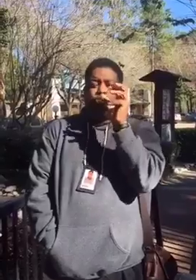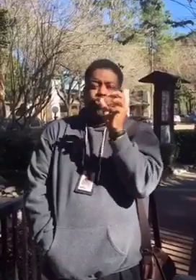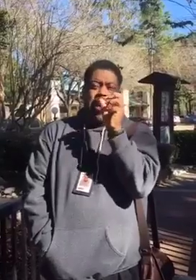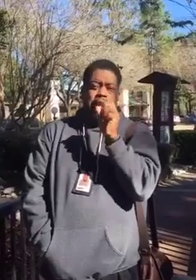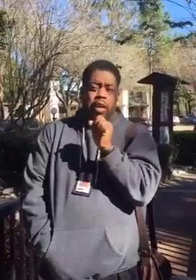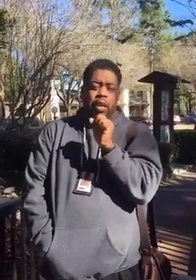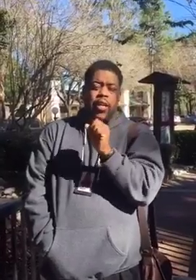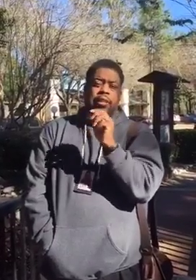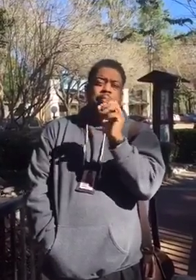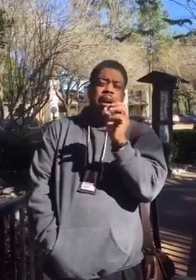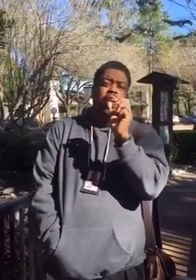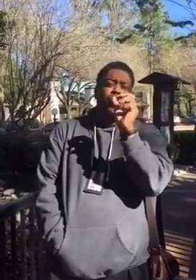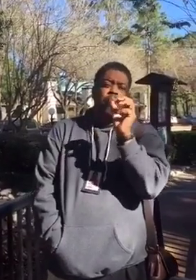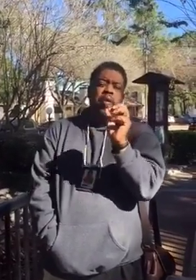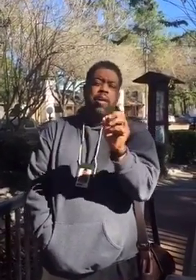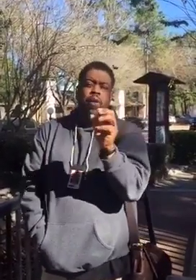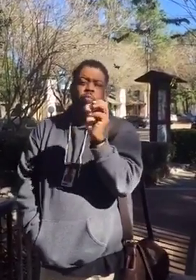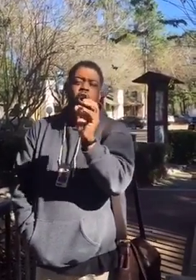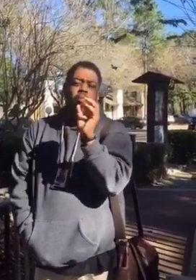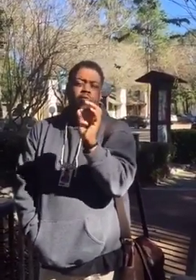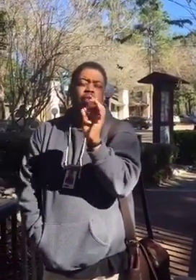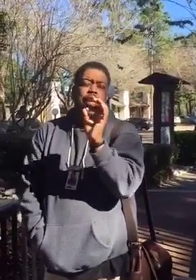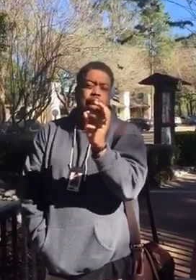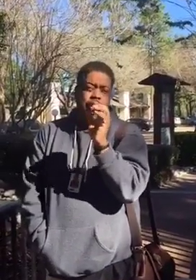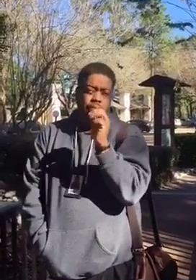Stop straining it. Stop making your baby walk before it can.